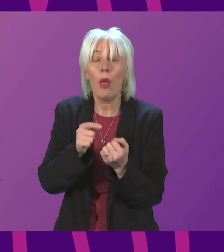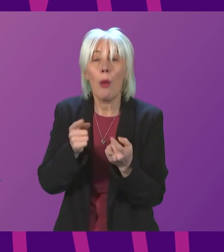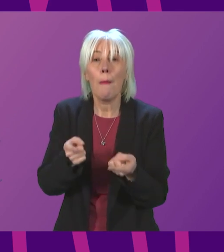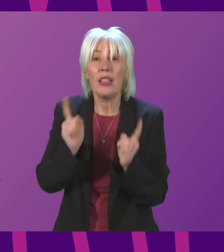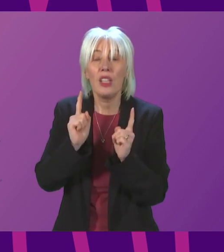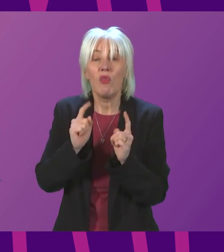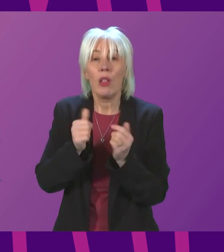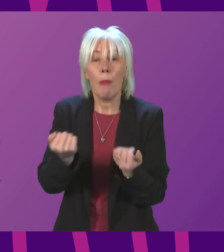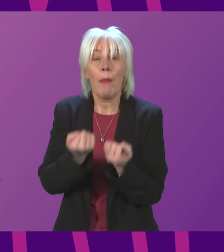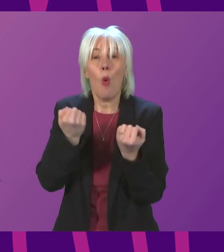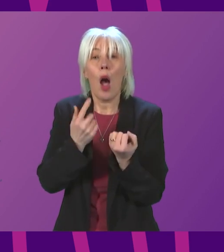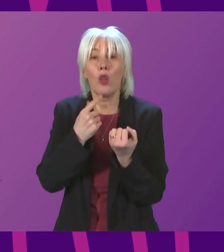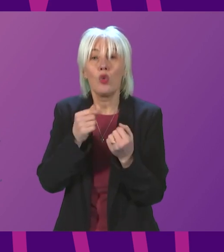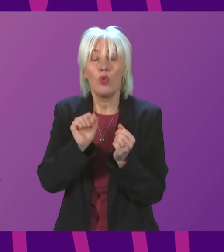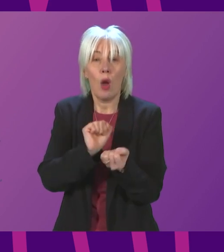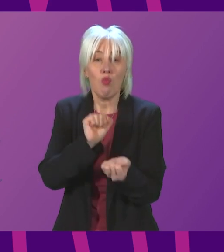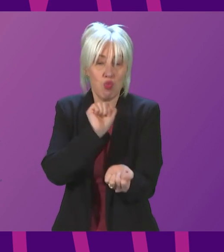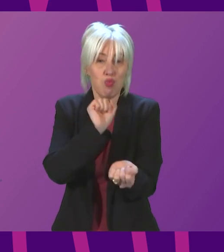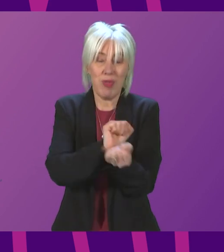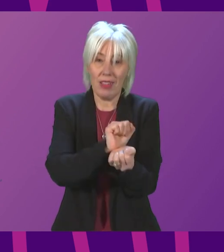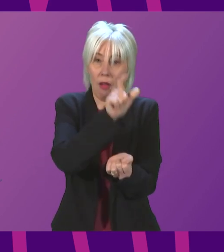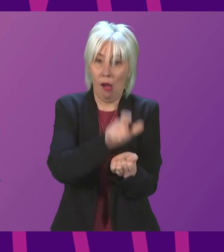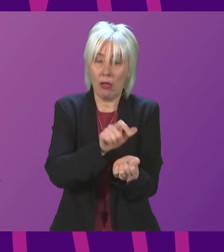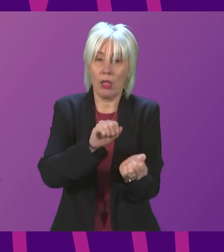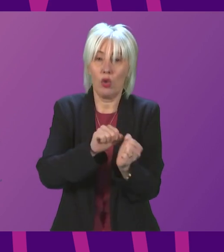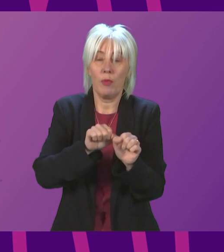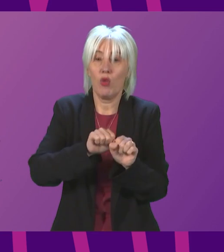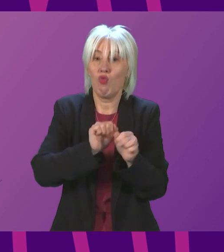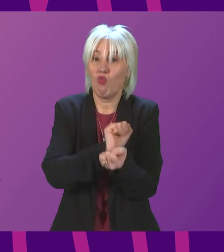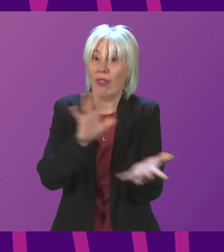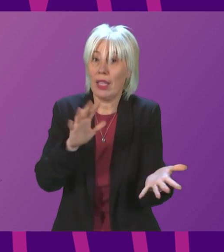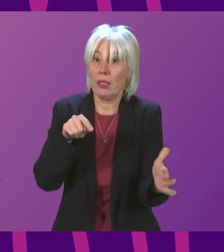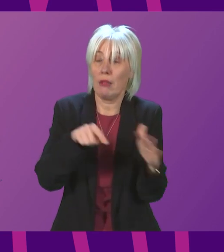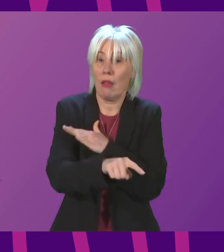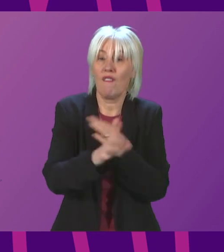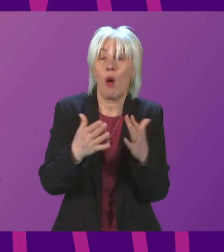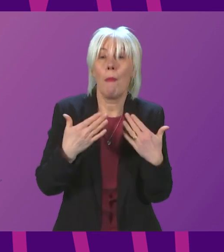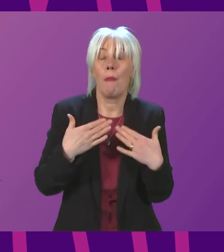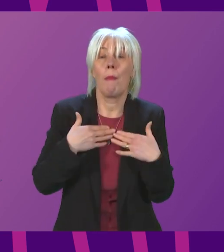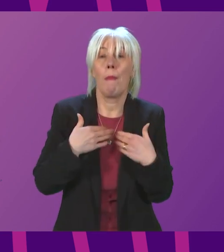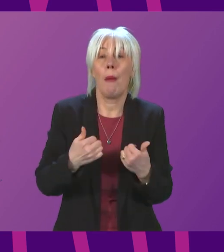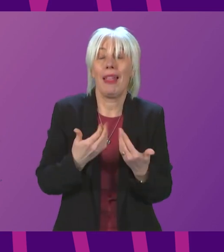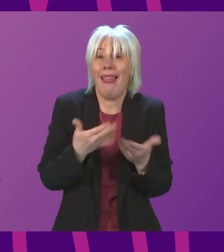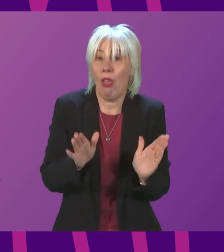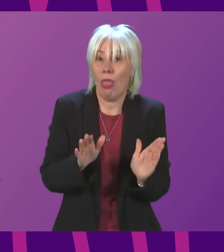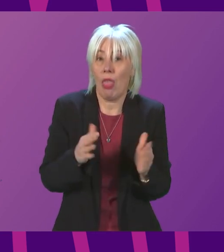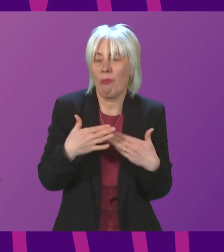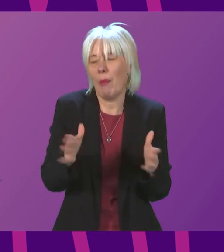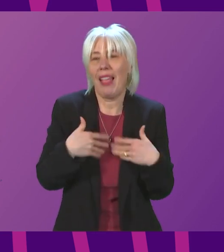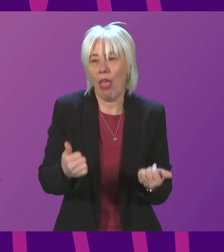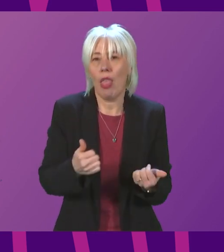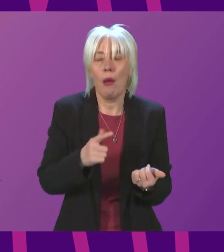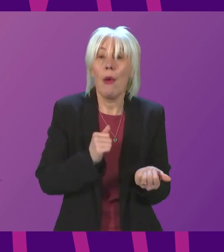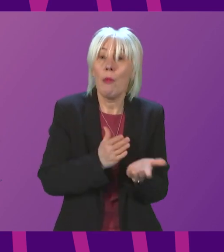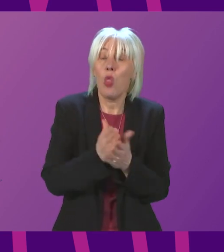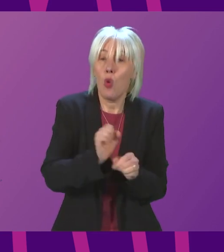from prison on the grounds of public health which itself is fine but when that power was last used during the pandemic some